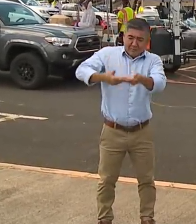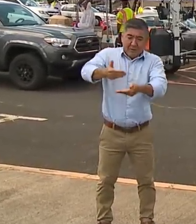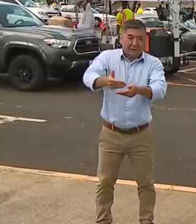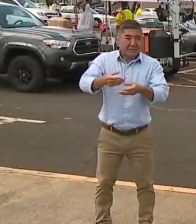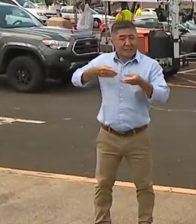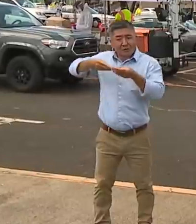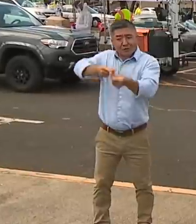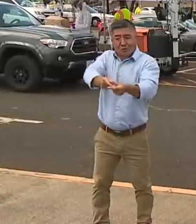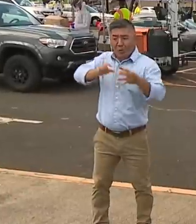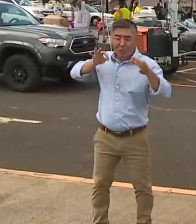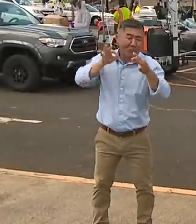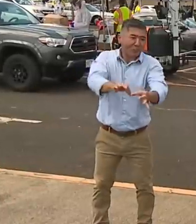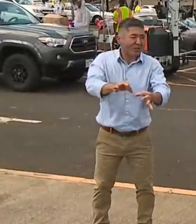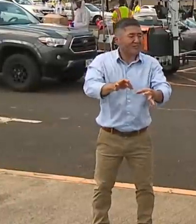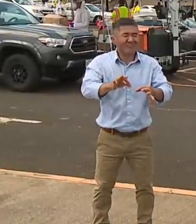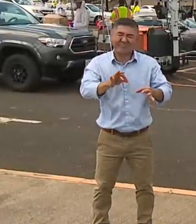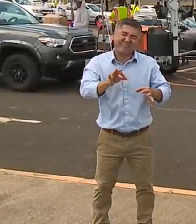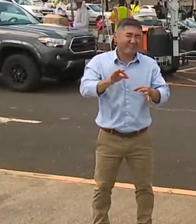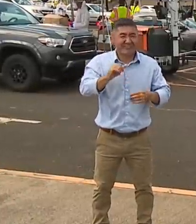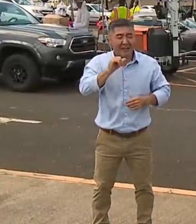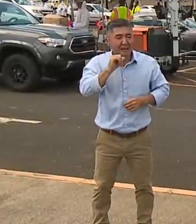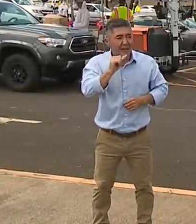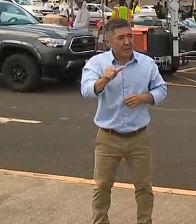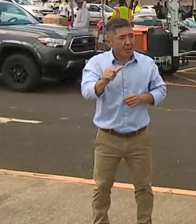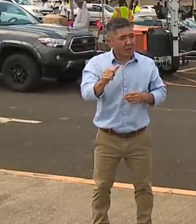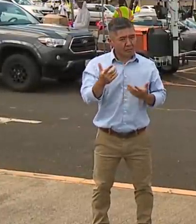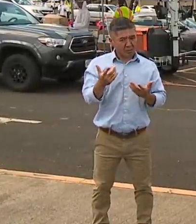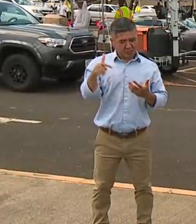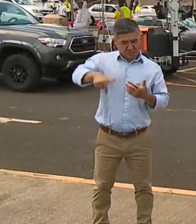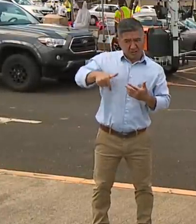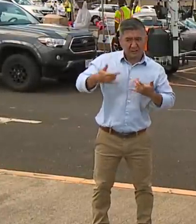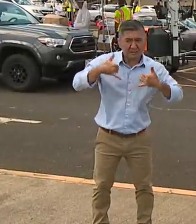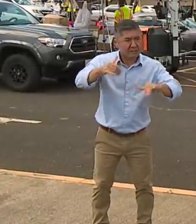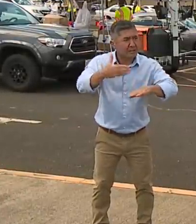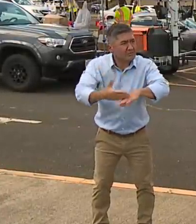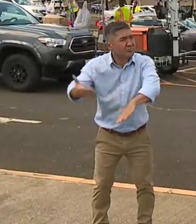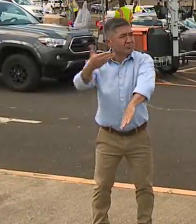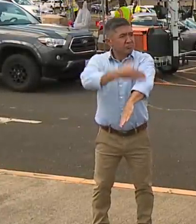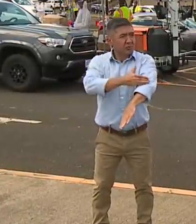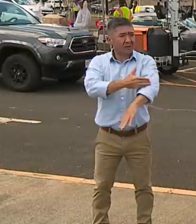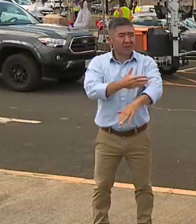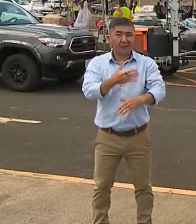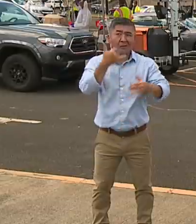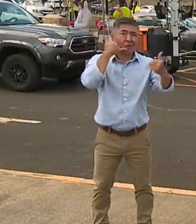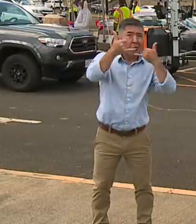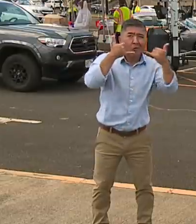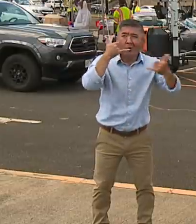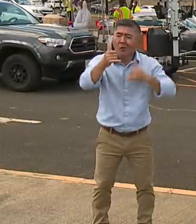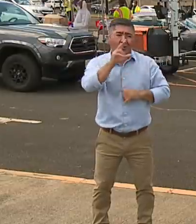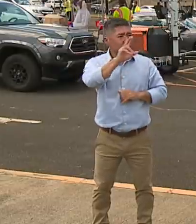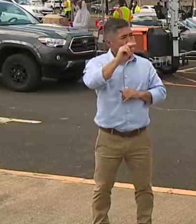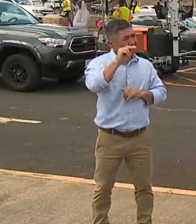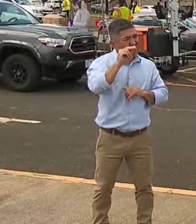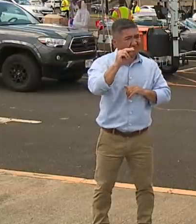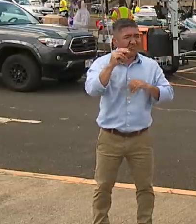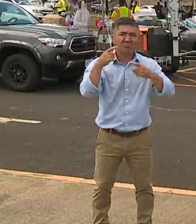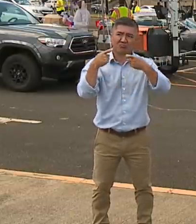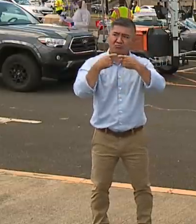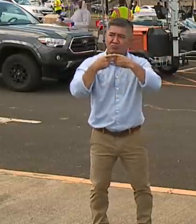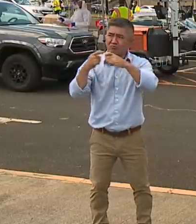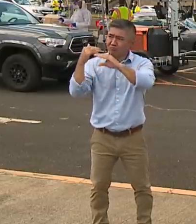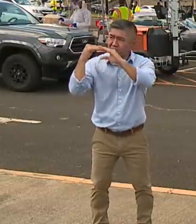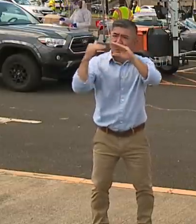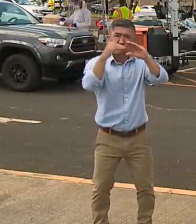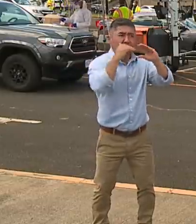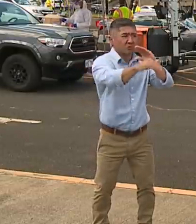situation, but it's going to be better than the existing system, which requires phone calls from people. So we appreciate it. We're going to see how it